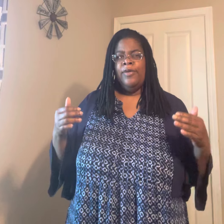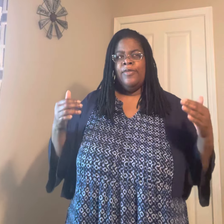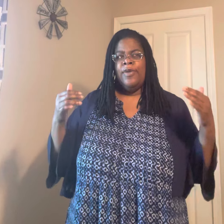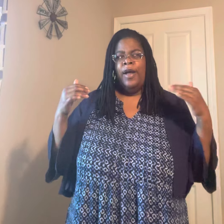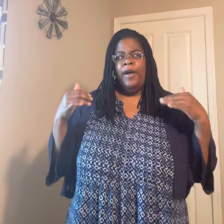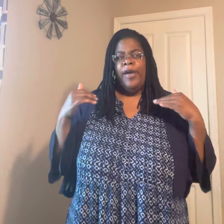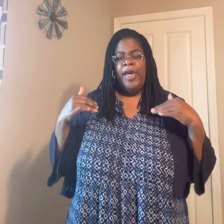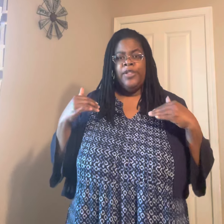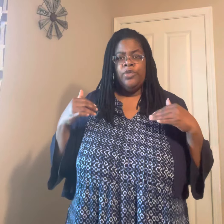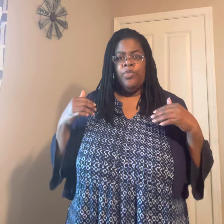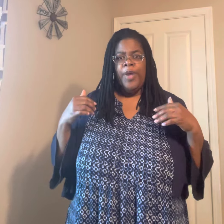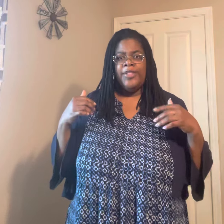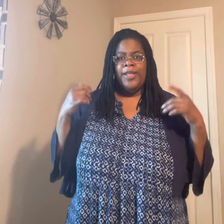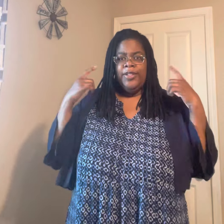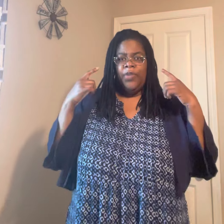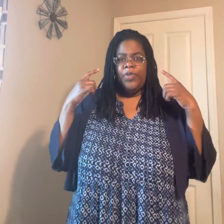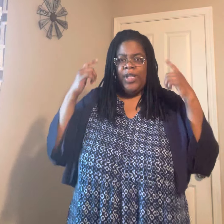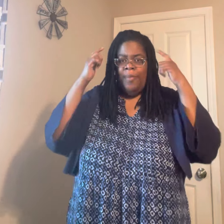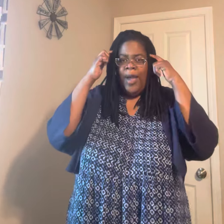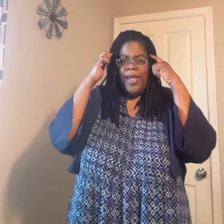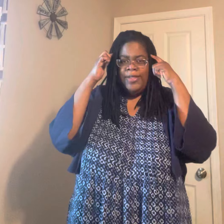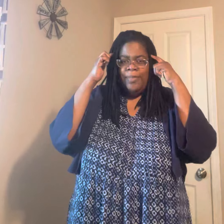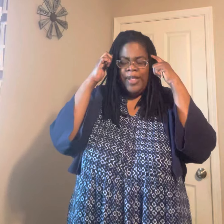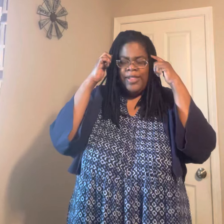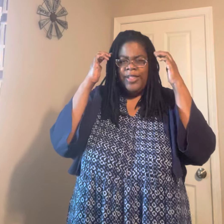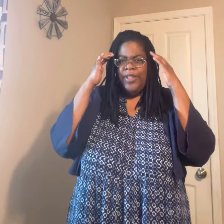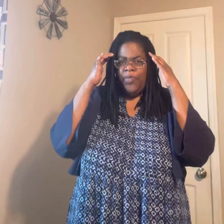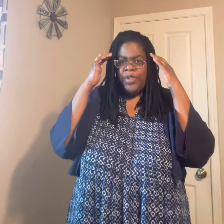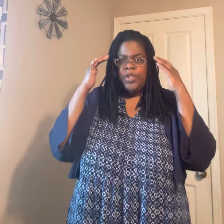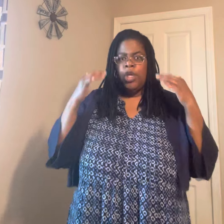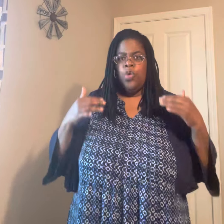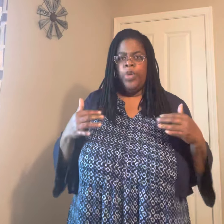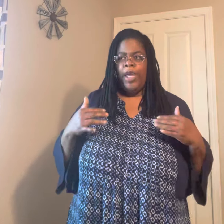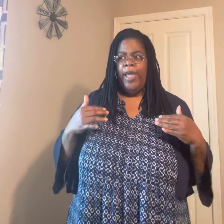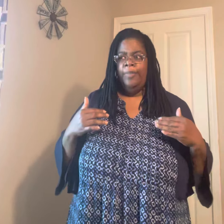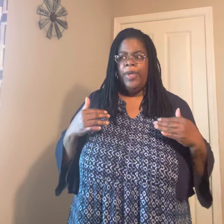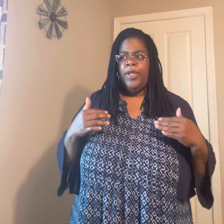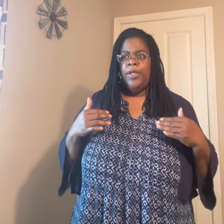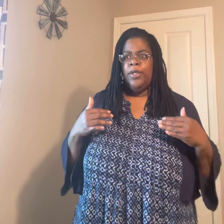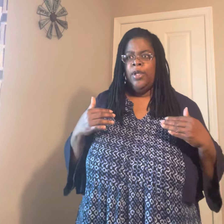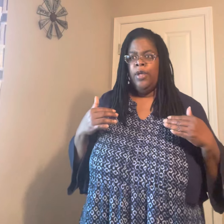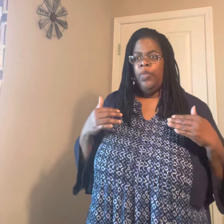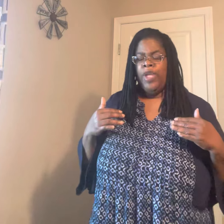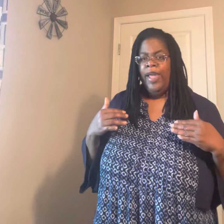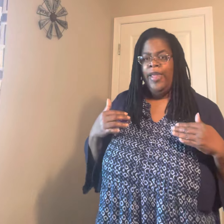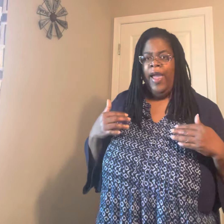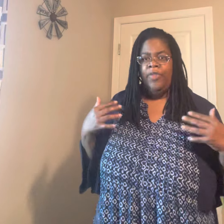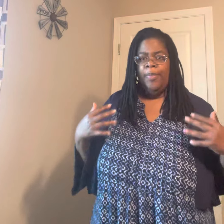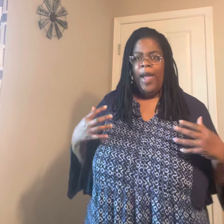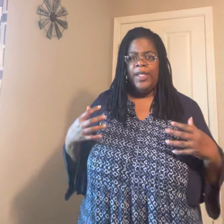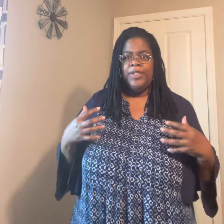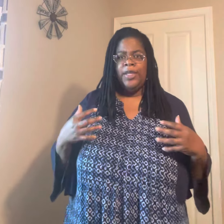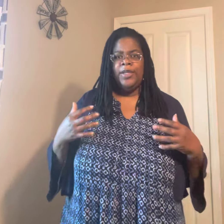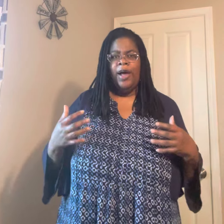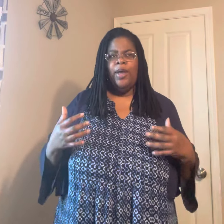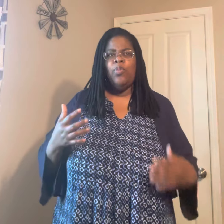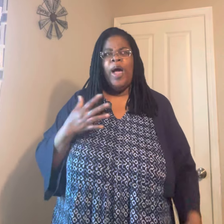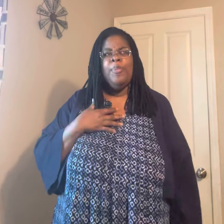attitude makes a difference. Our mindset makes a difference. We can't be... We can't have the mindset, God, why me?